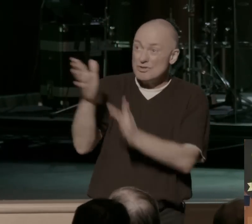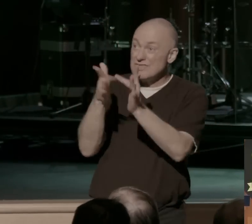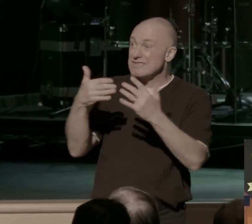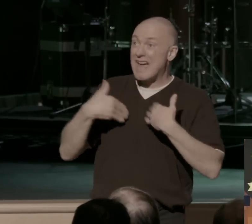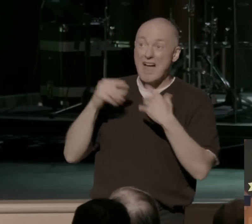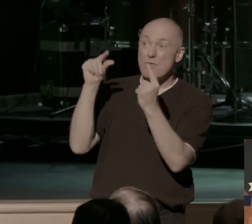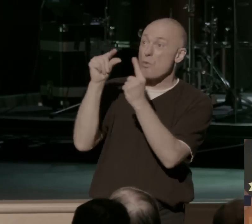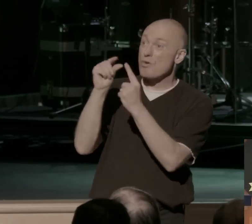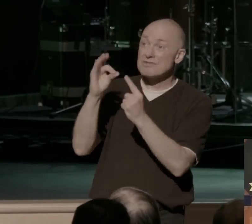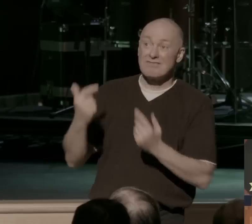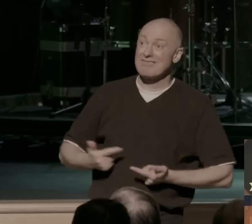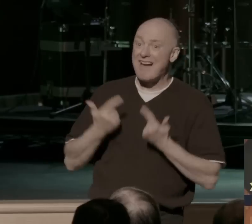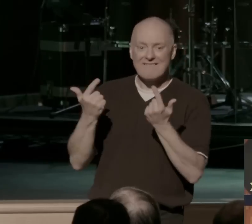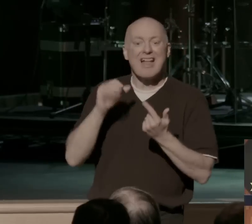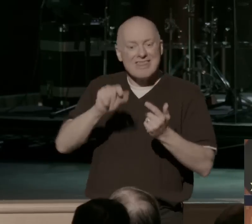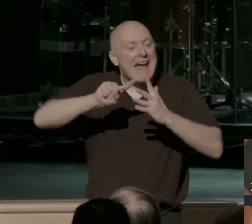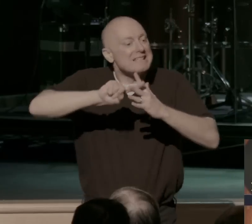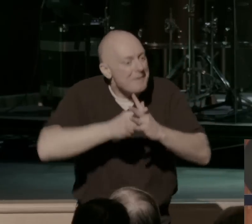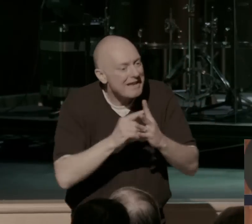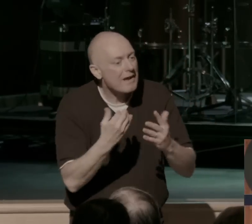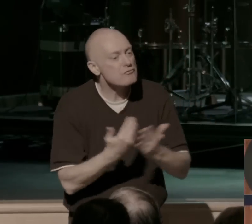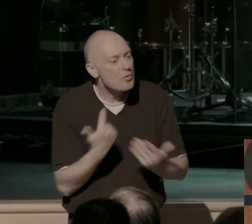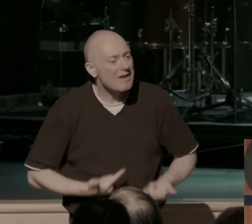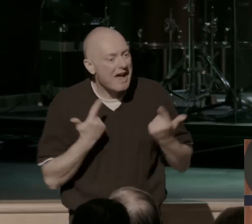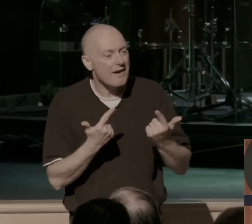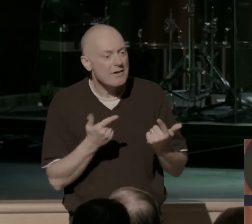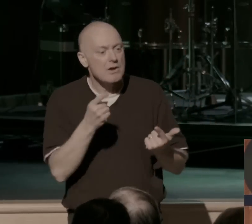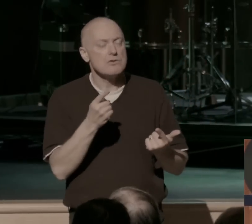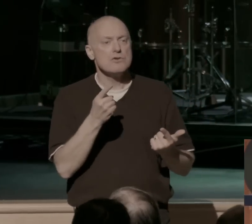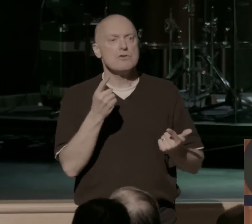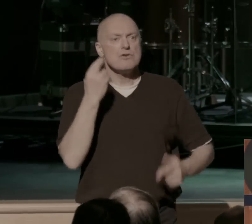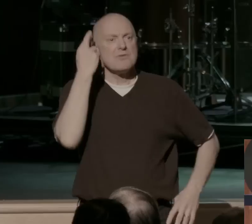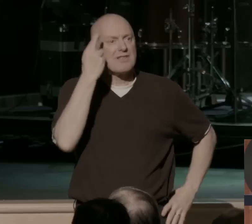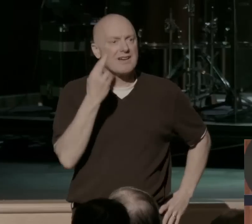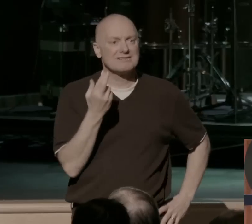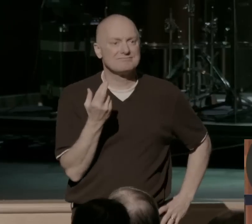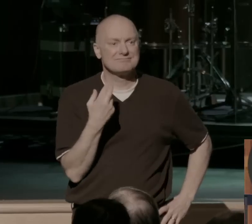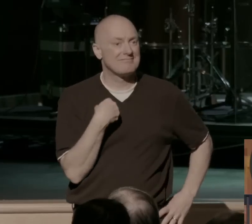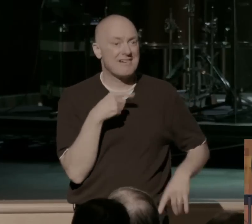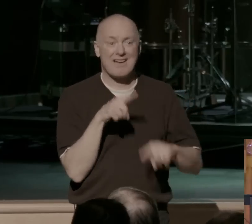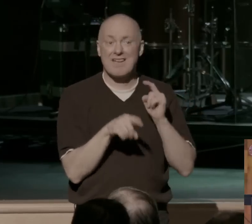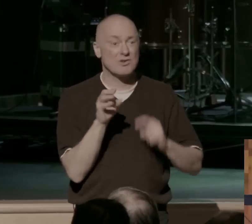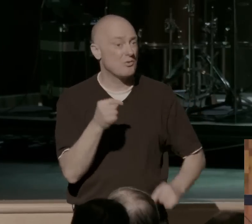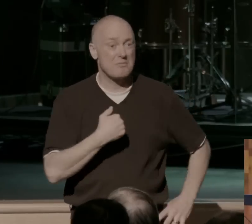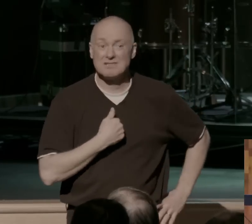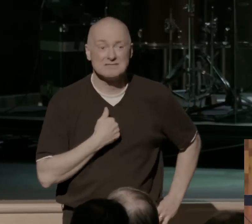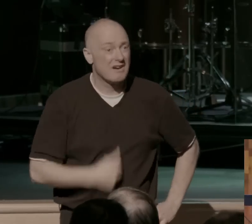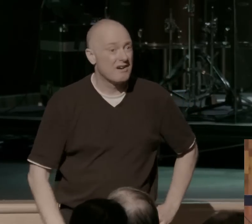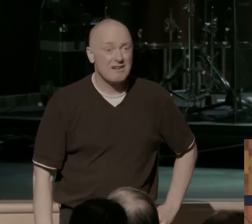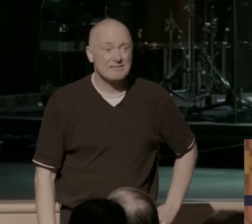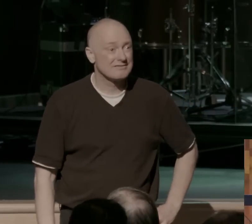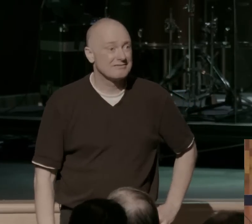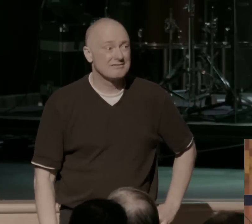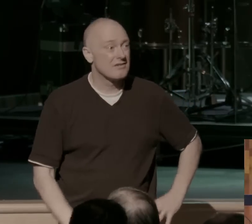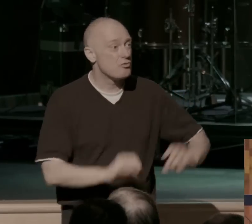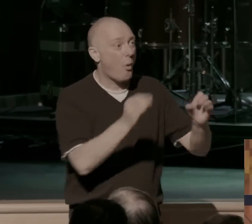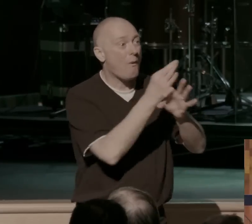of new life. When you come to the end of yourself and you find out that your freedom isn't found in all these other things, but your freedom's found in the gospel,